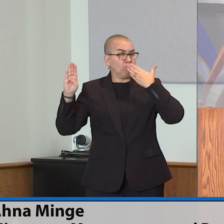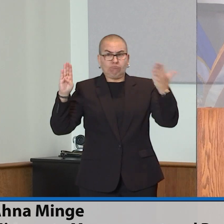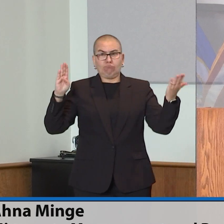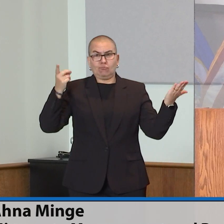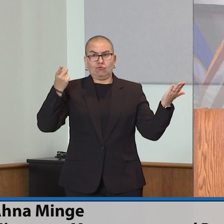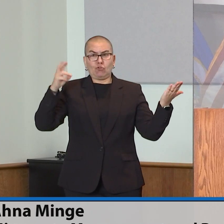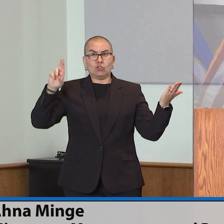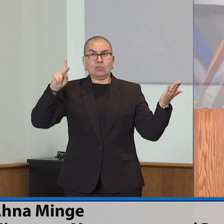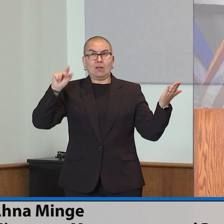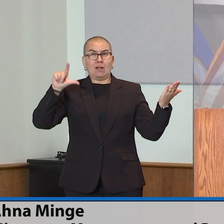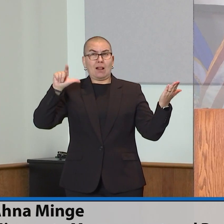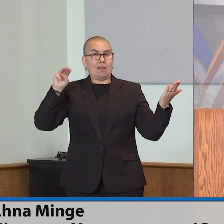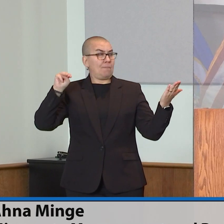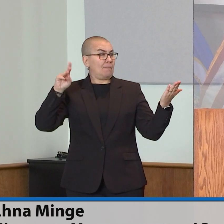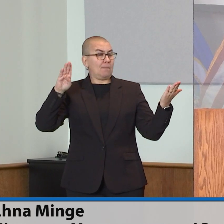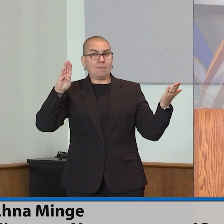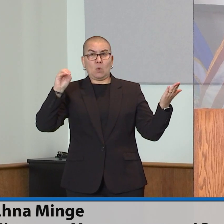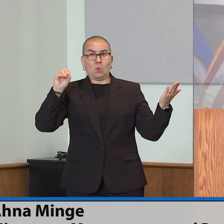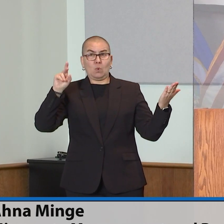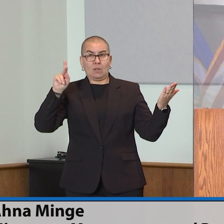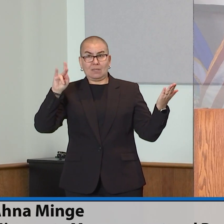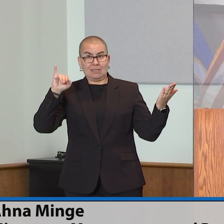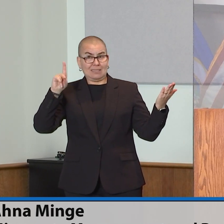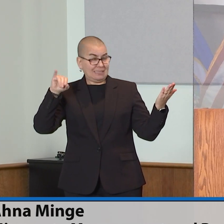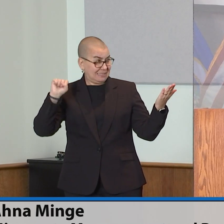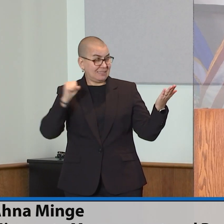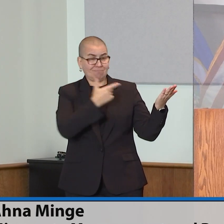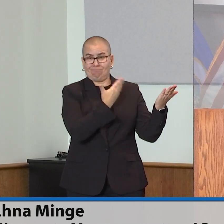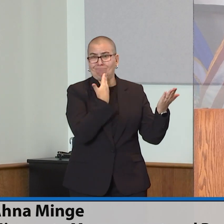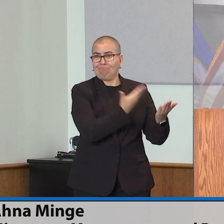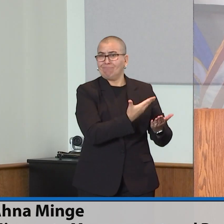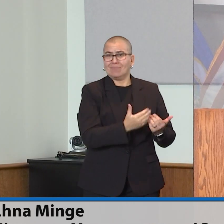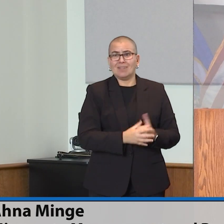to move us now to look at changes in the state expenditure forecast.